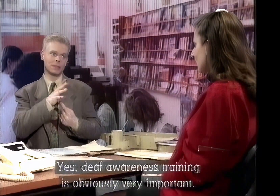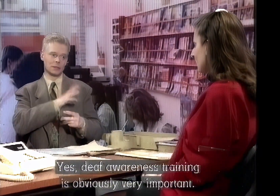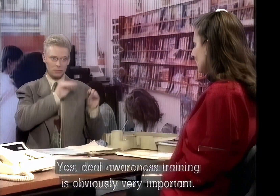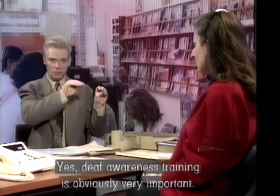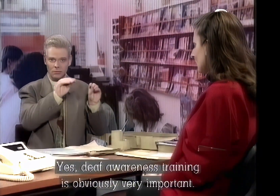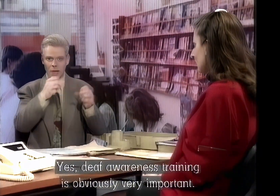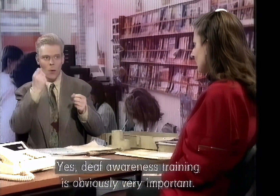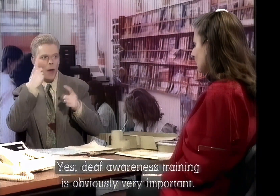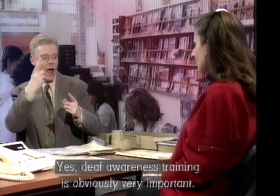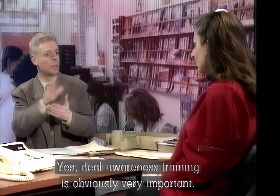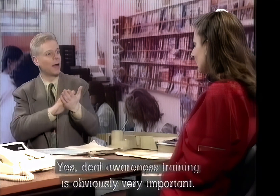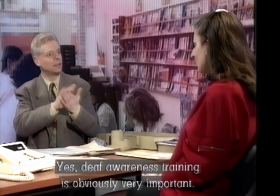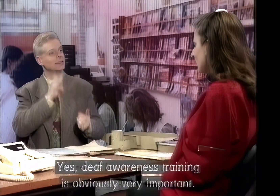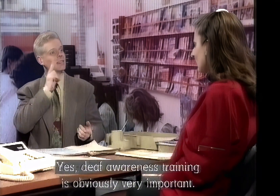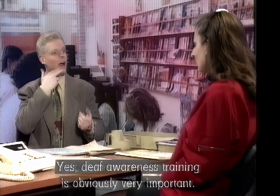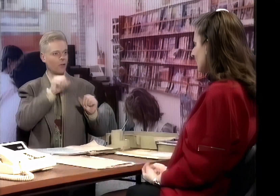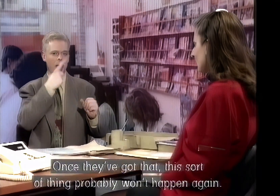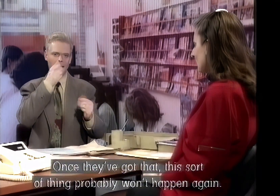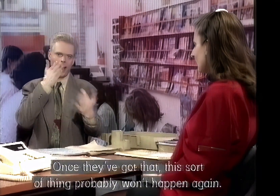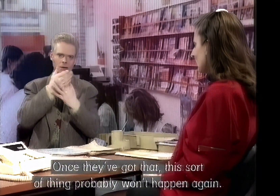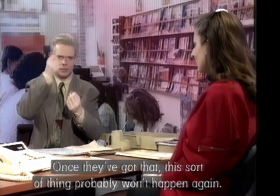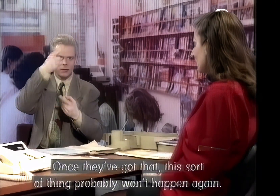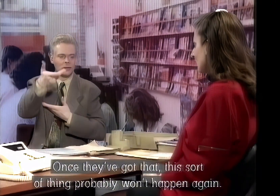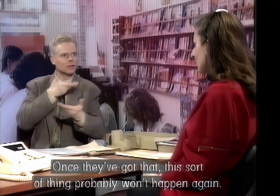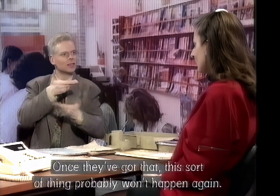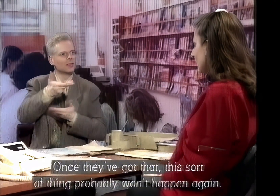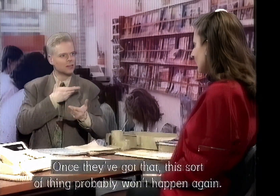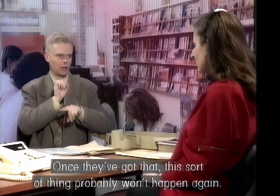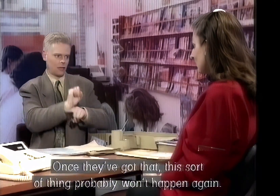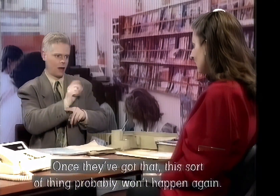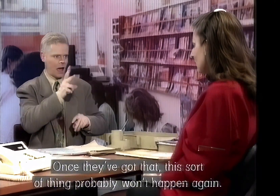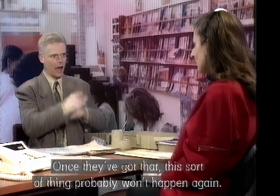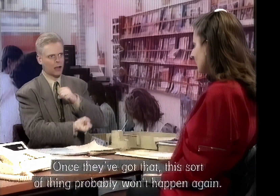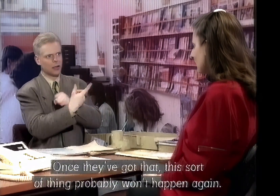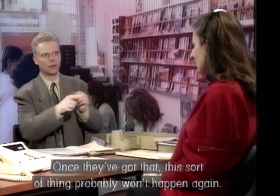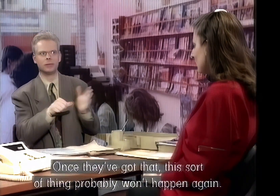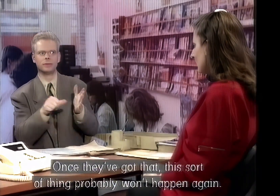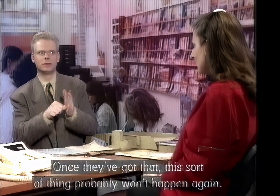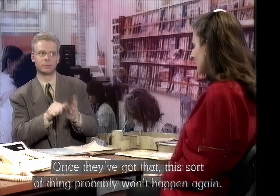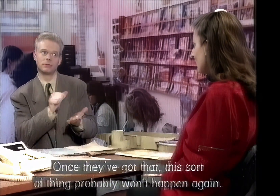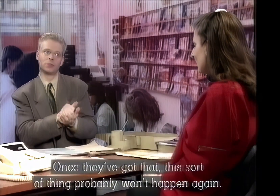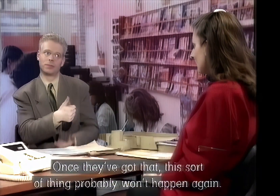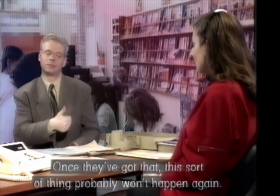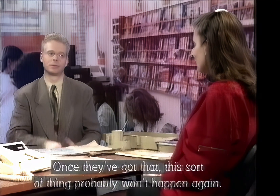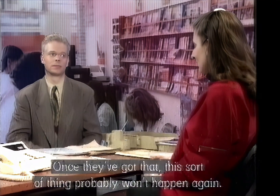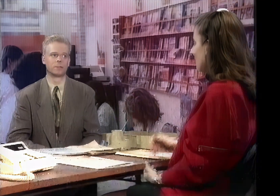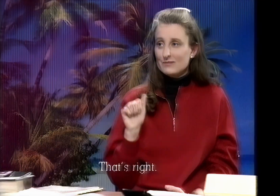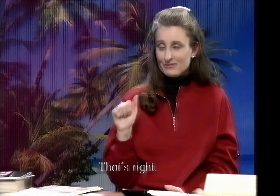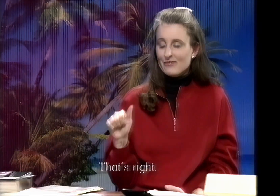Well yes, that's obviously very important, this deaf awareness training, because once they've got that with their staff then this sort of thing probably won't happen again. That's